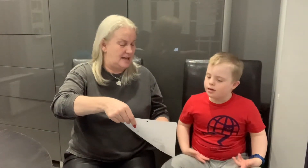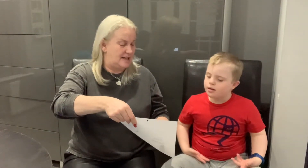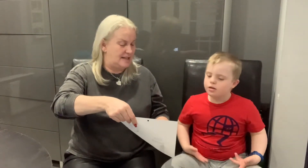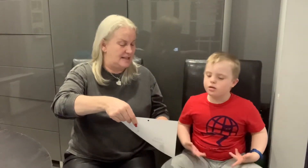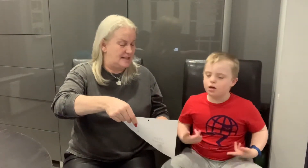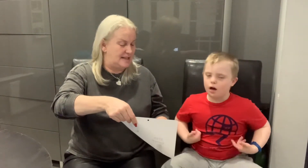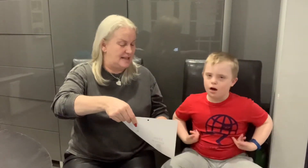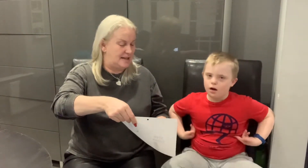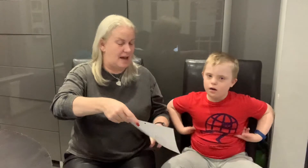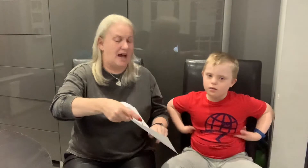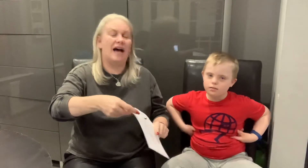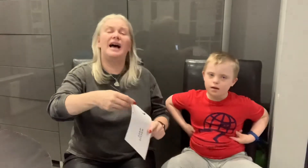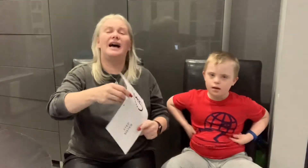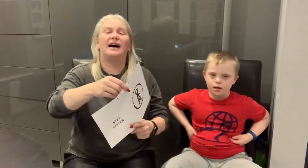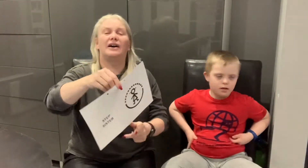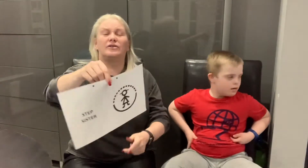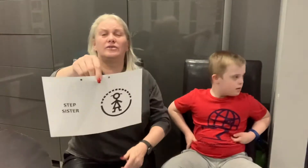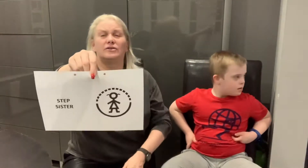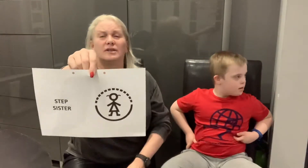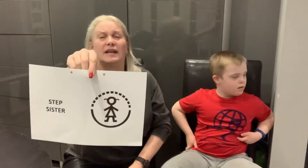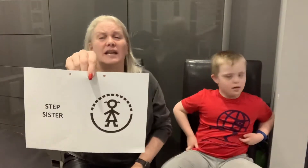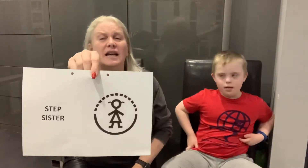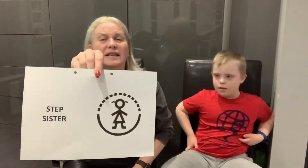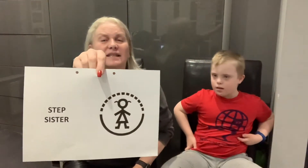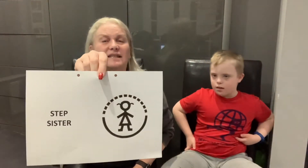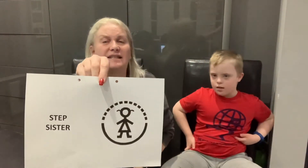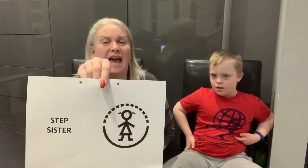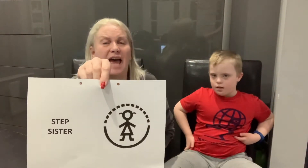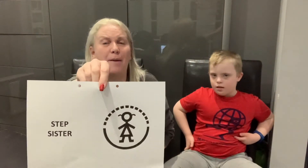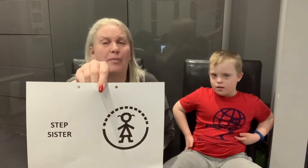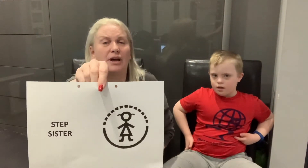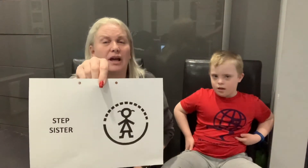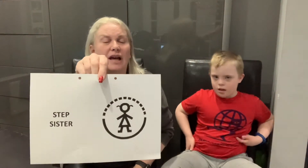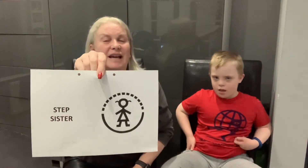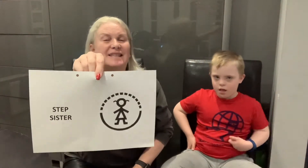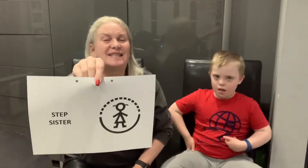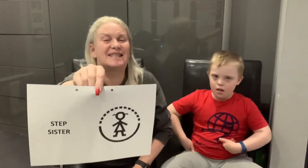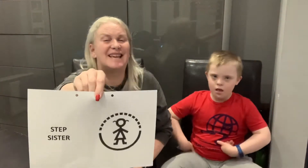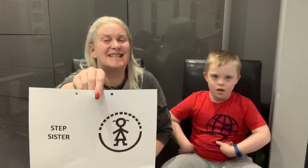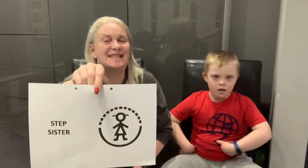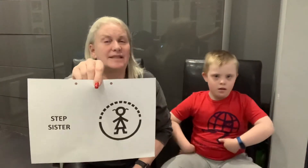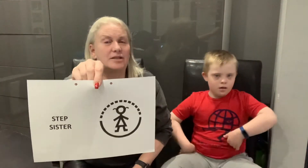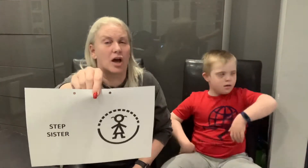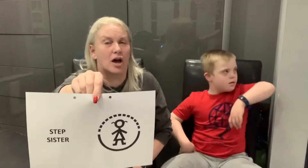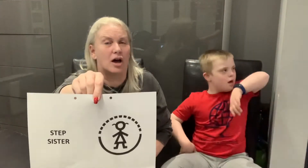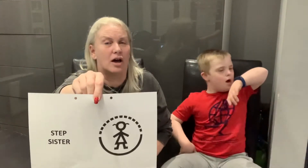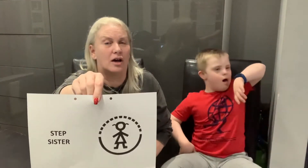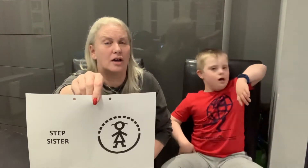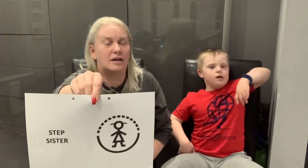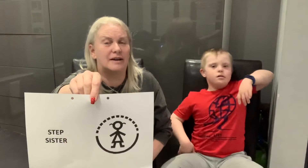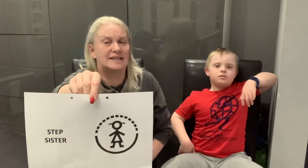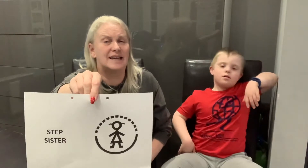ah good talking step sister yeah again